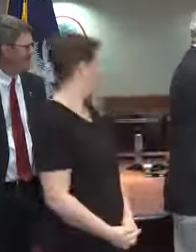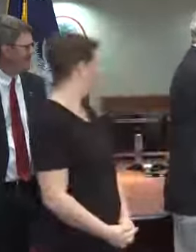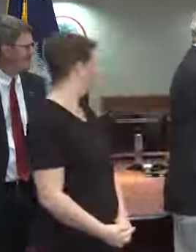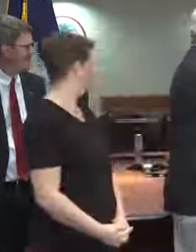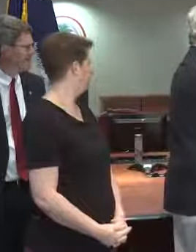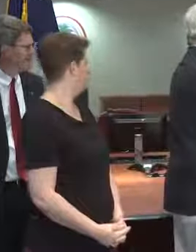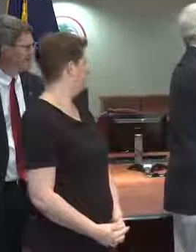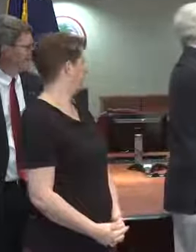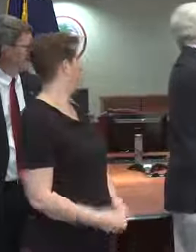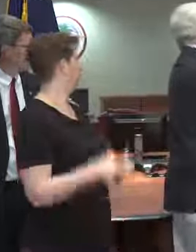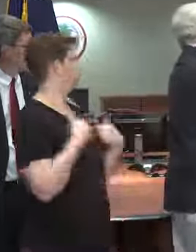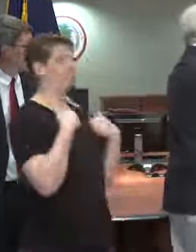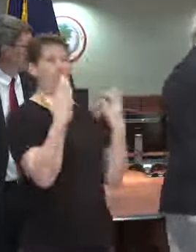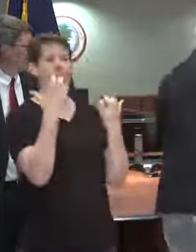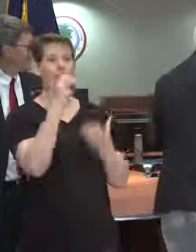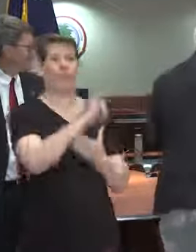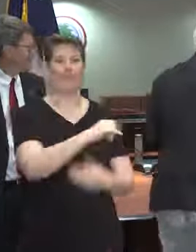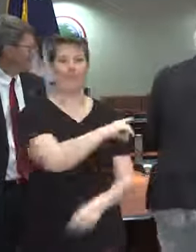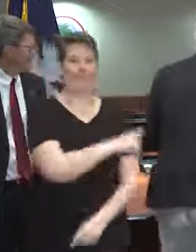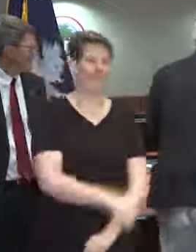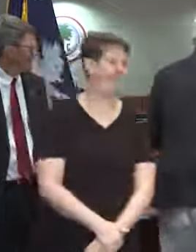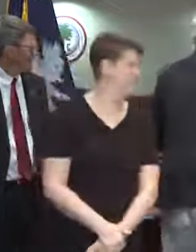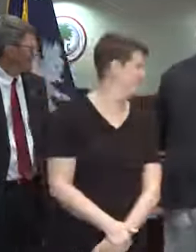I wanted that. You wanted that?